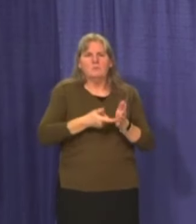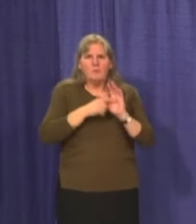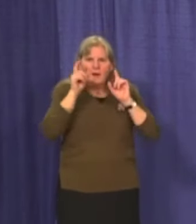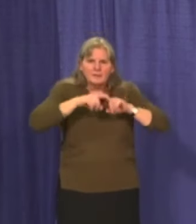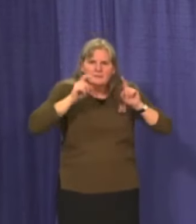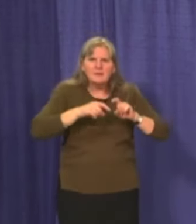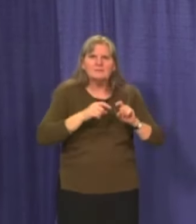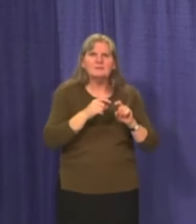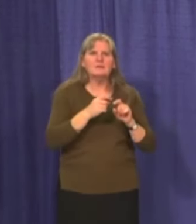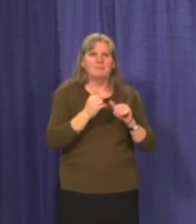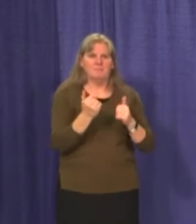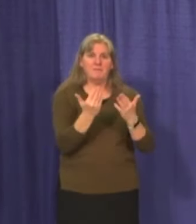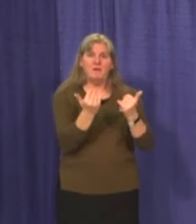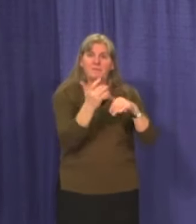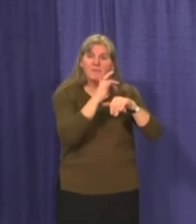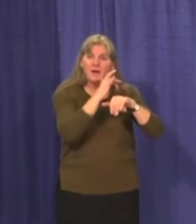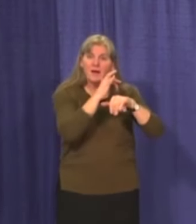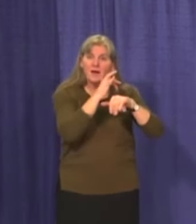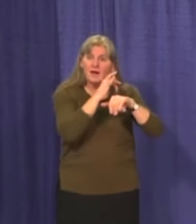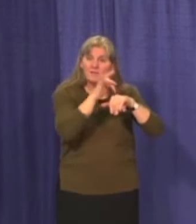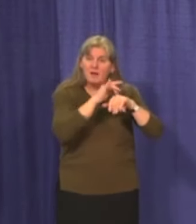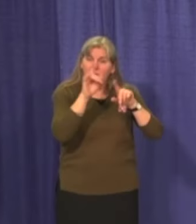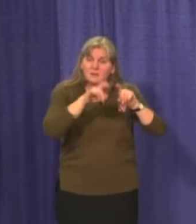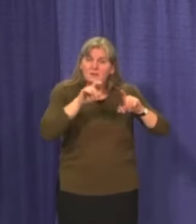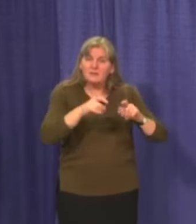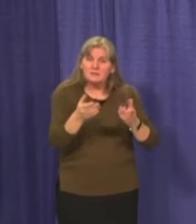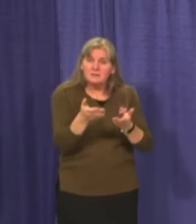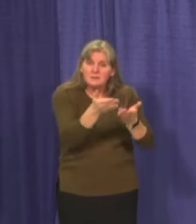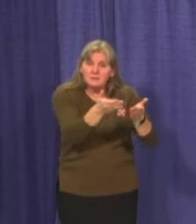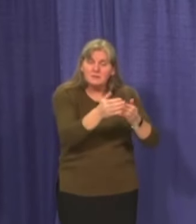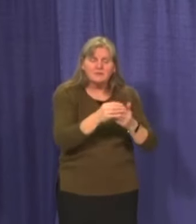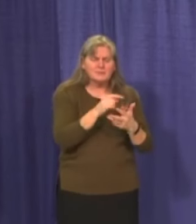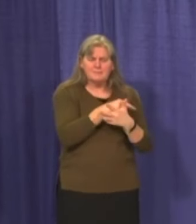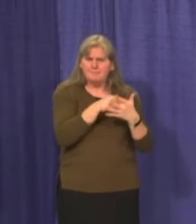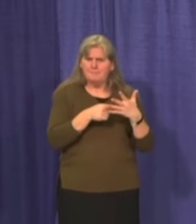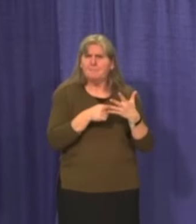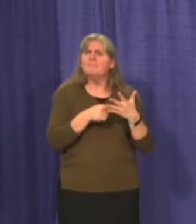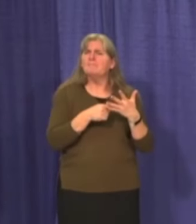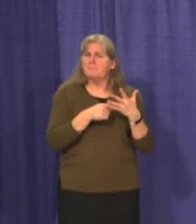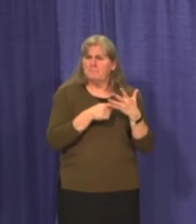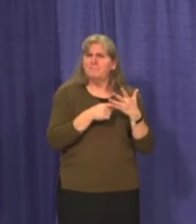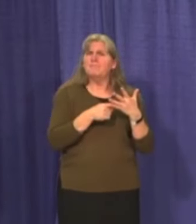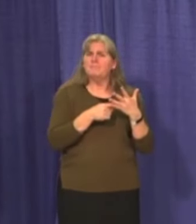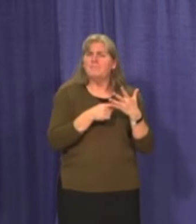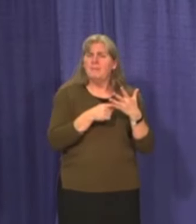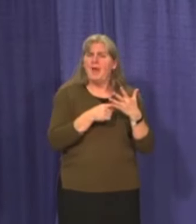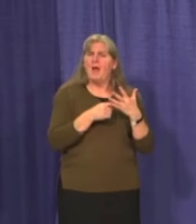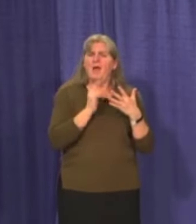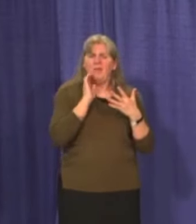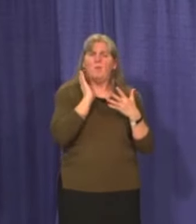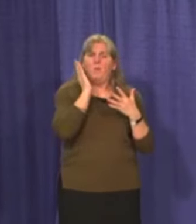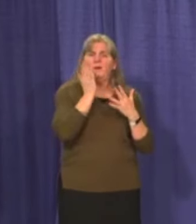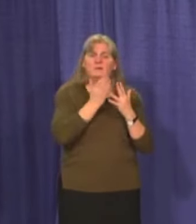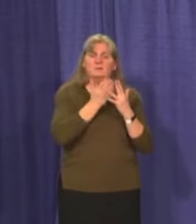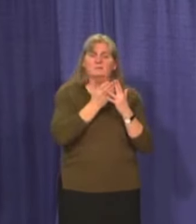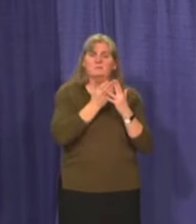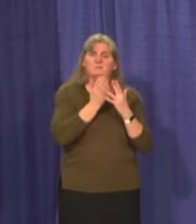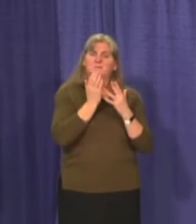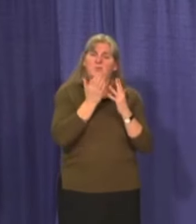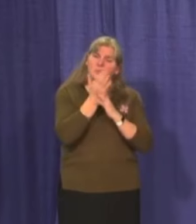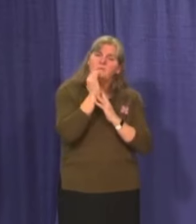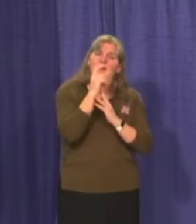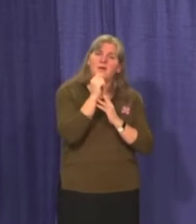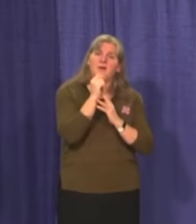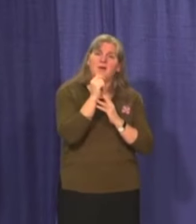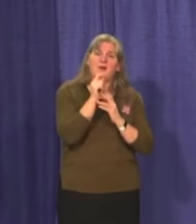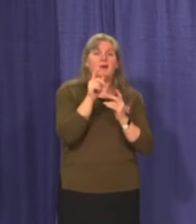testing capacity. We kind of know what the package is. I, I think that, uh, it will, it will get us through, and now we have vaccine to add on to that.